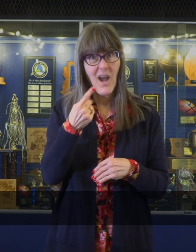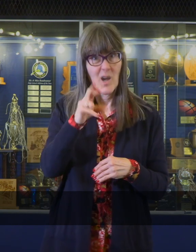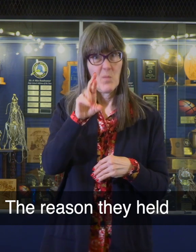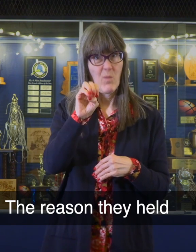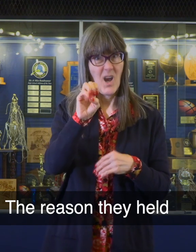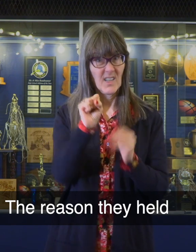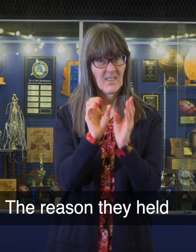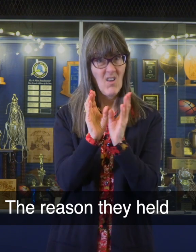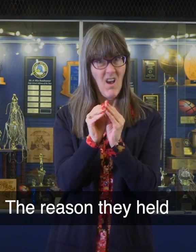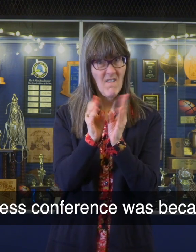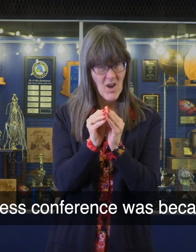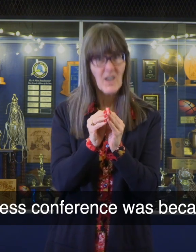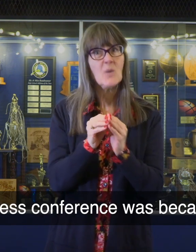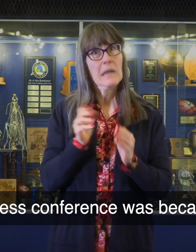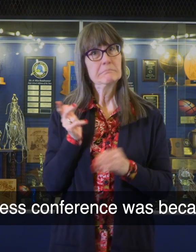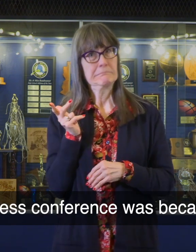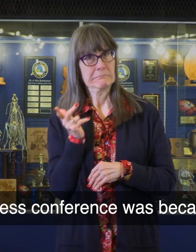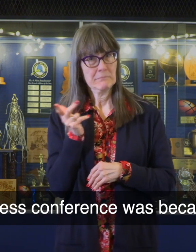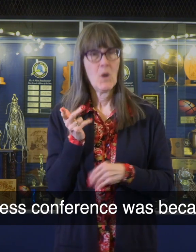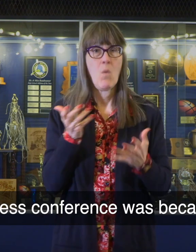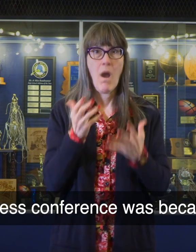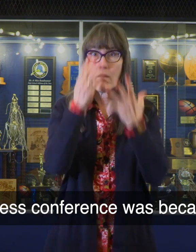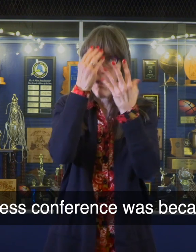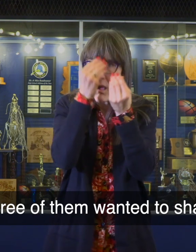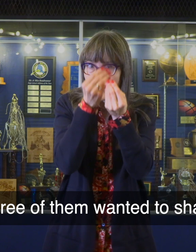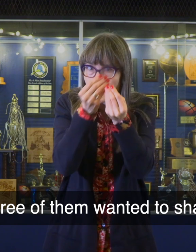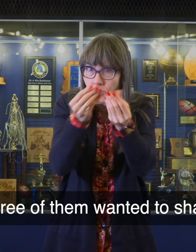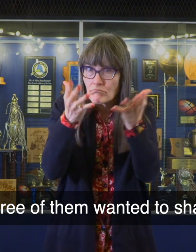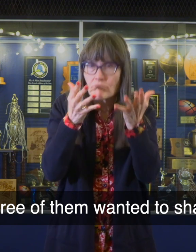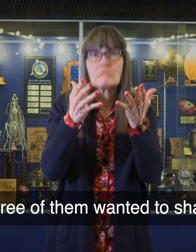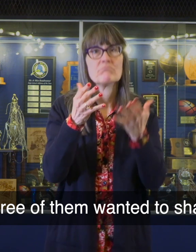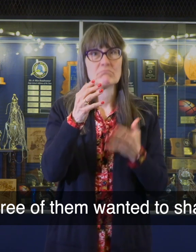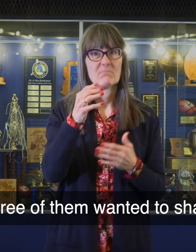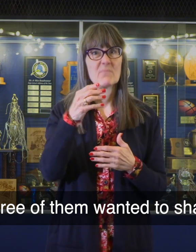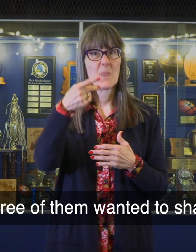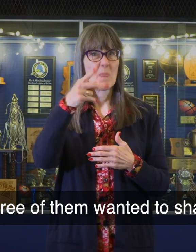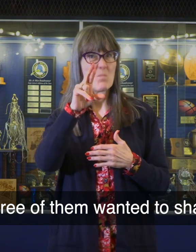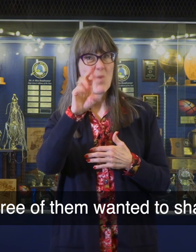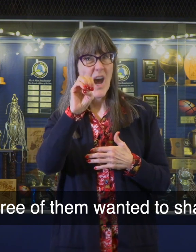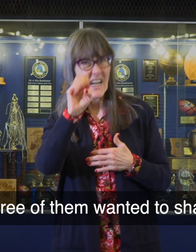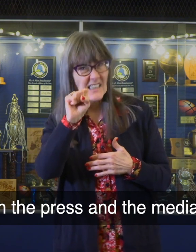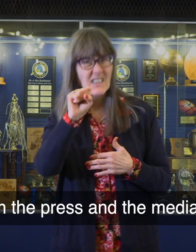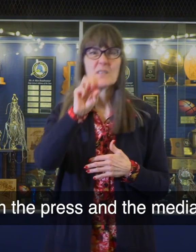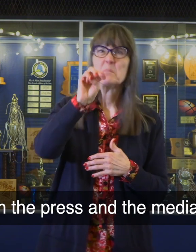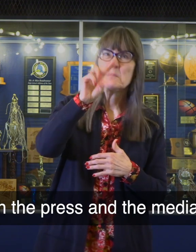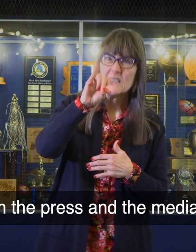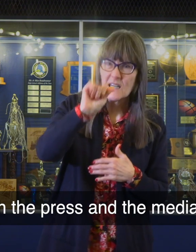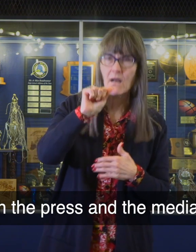The reason they held that press conference was because the three of them wanted to share with the press and the